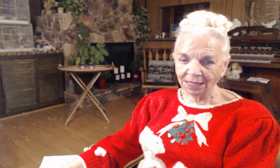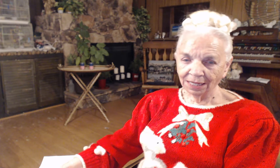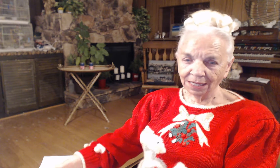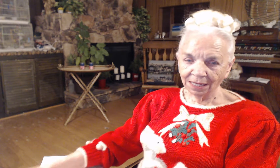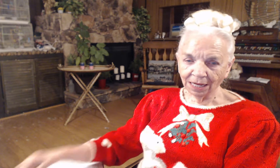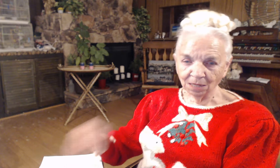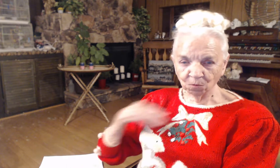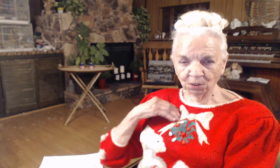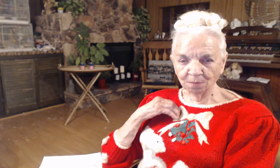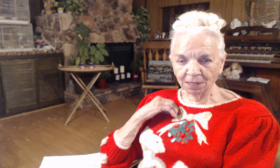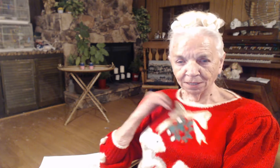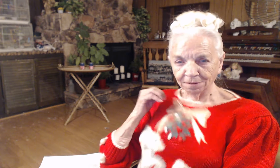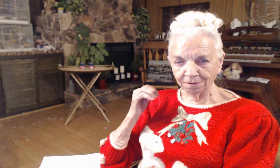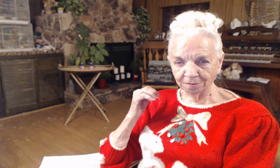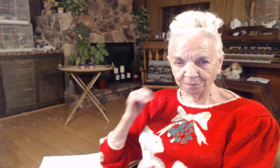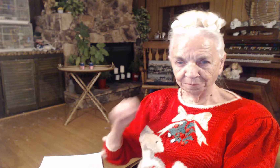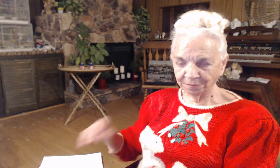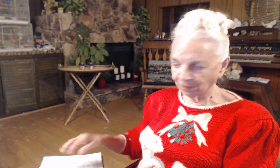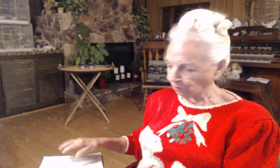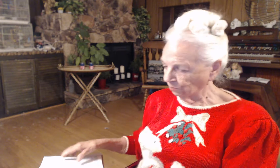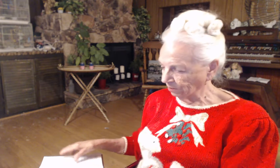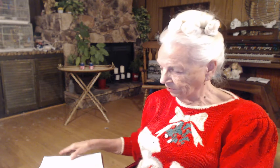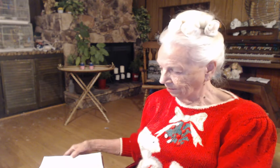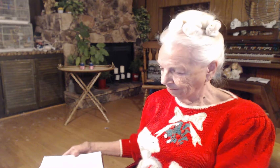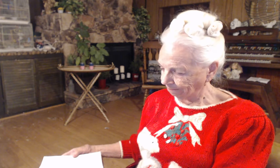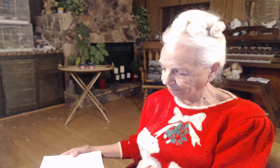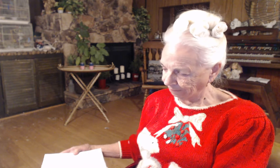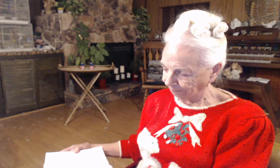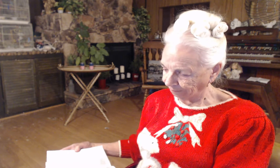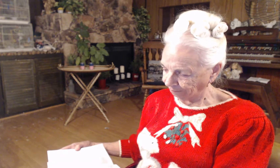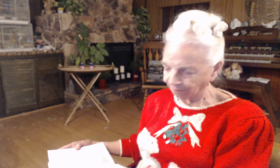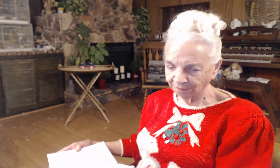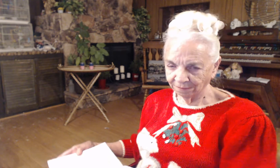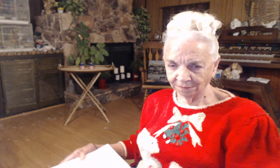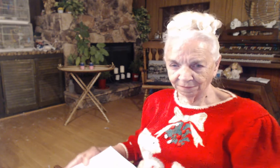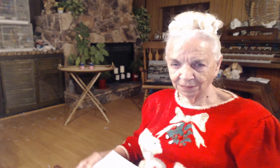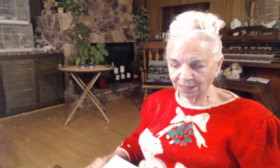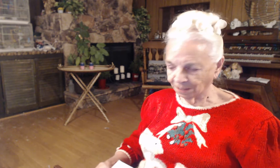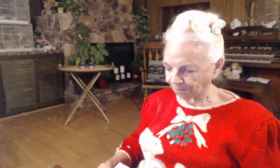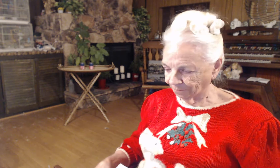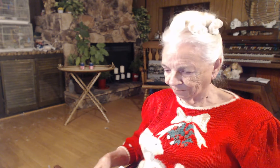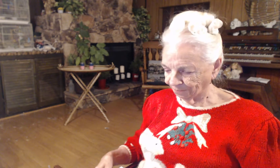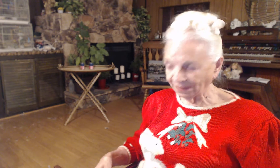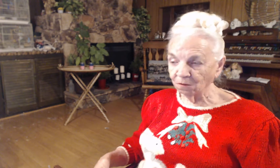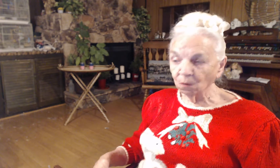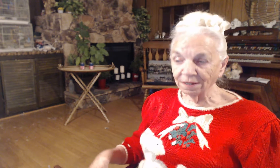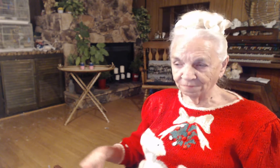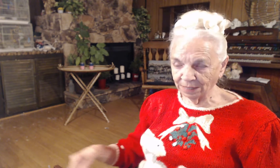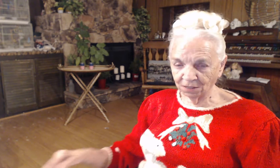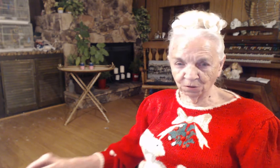I'm wearing my Christmas, one of my Christmas